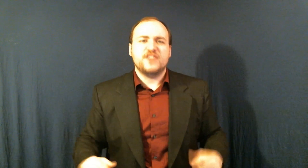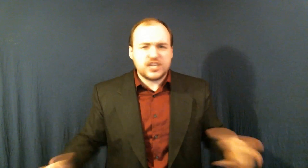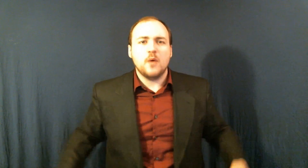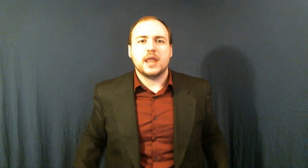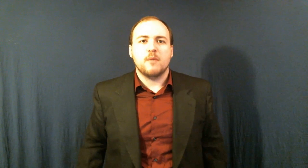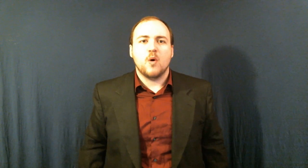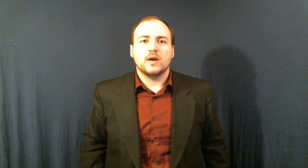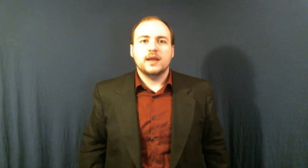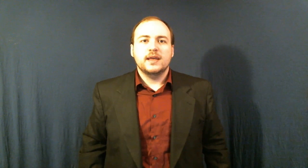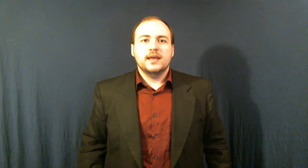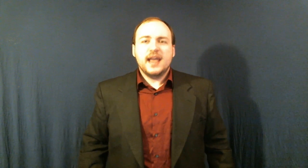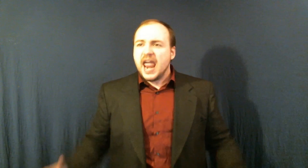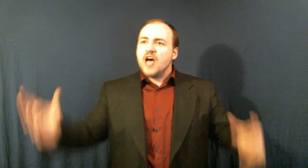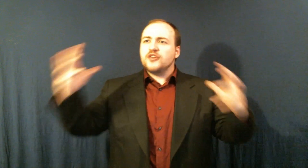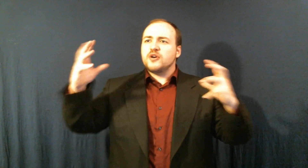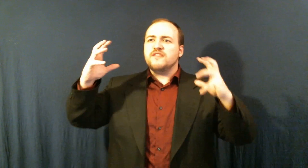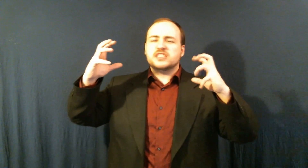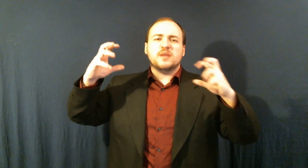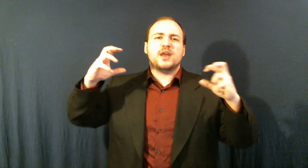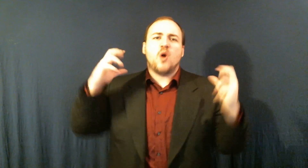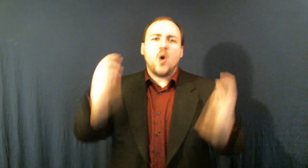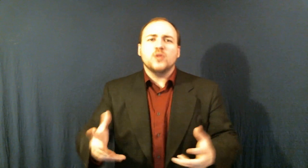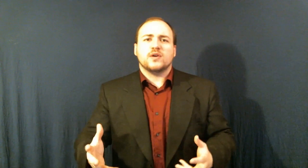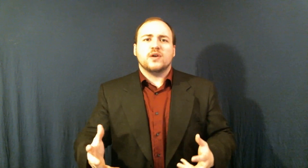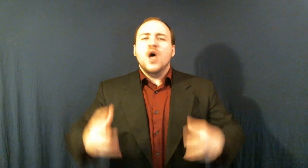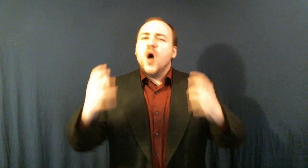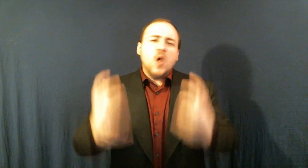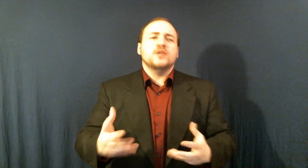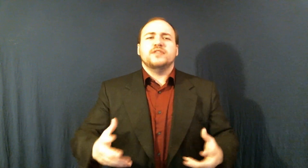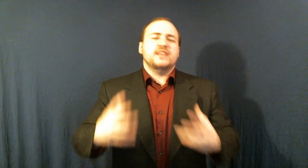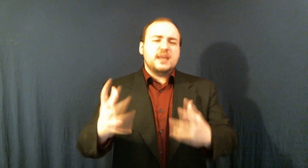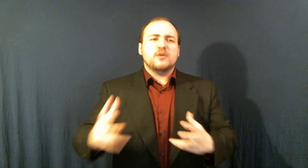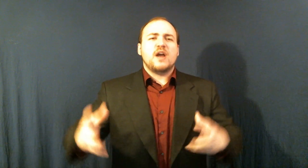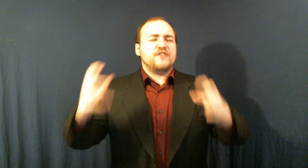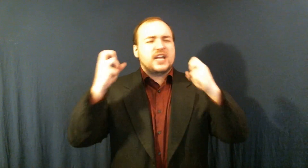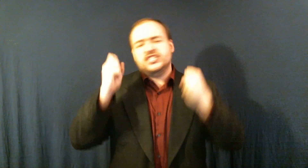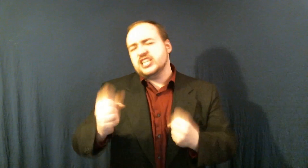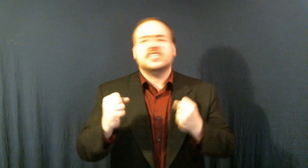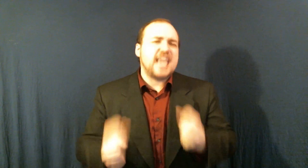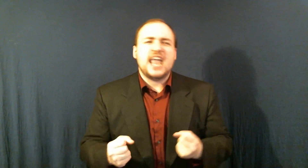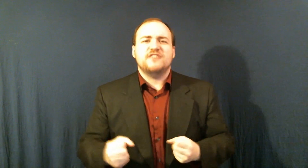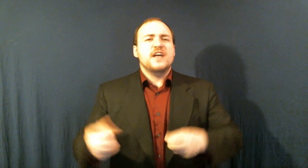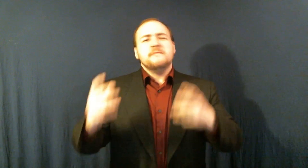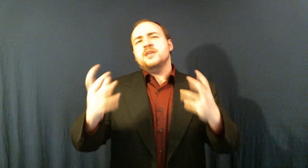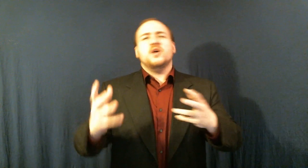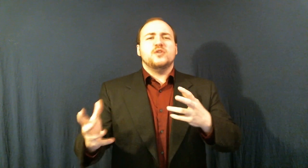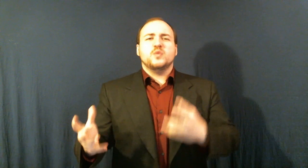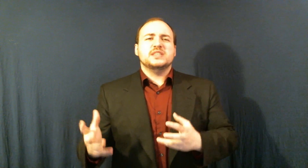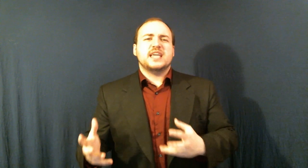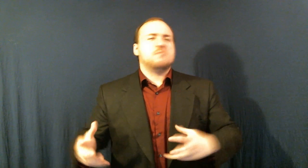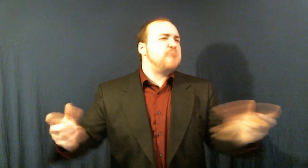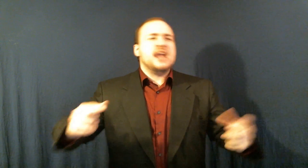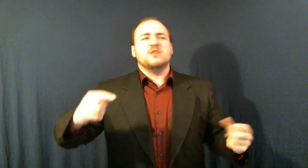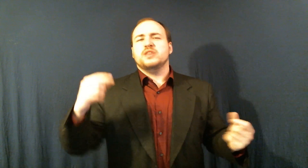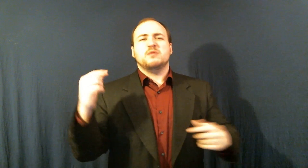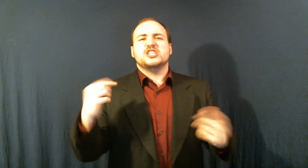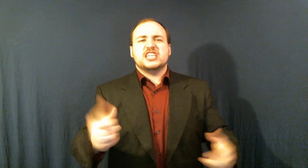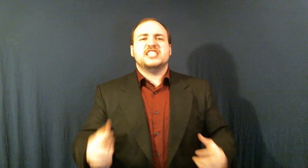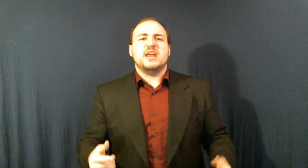even do anymore And hell there are even some that are older Older than the demographic I just gave You know those ones that get banged when they were 16